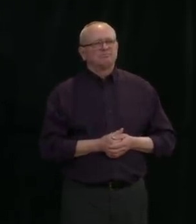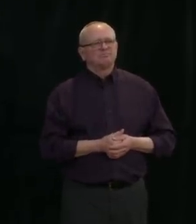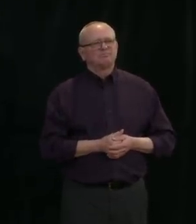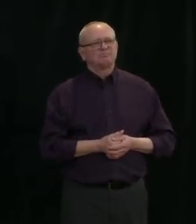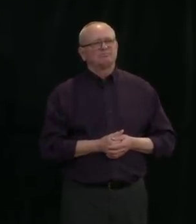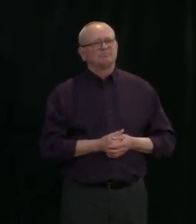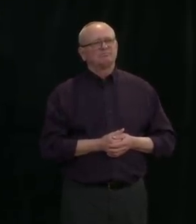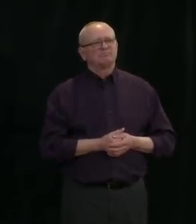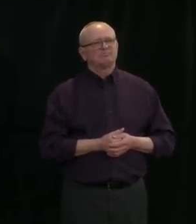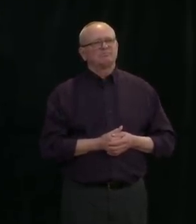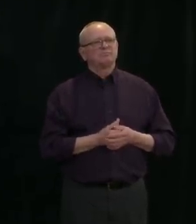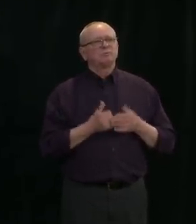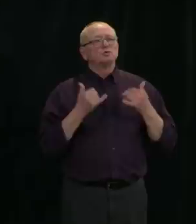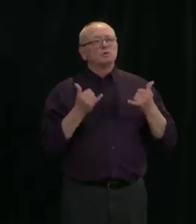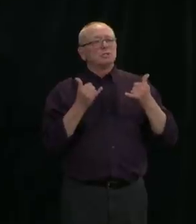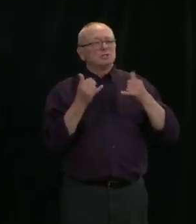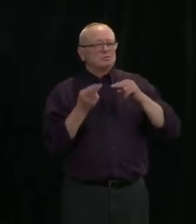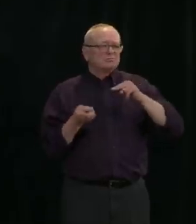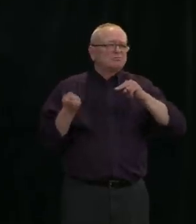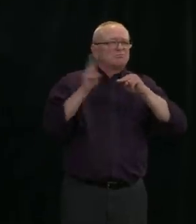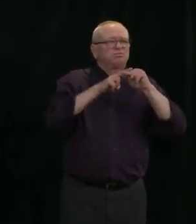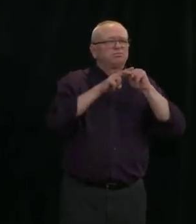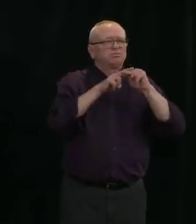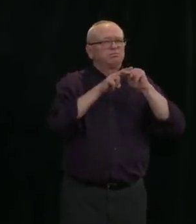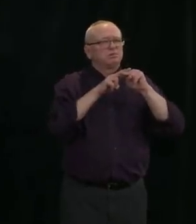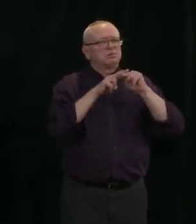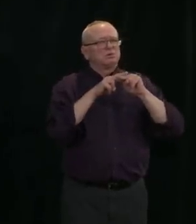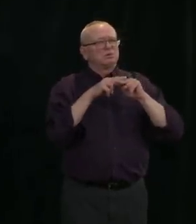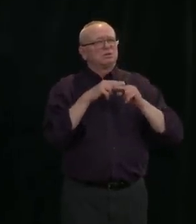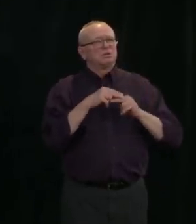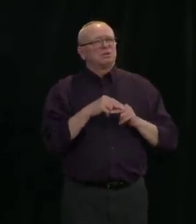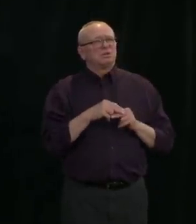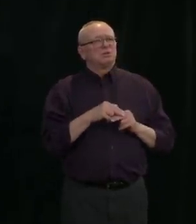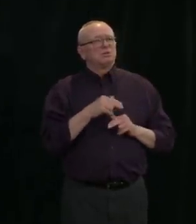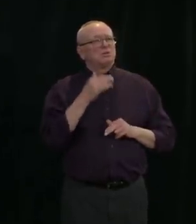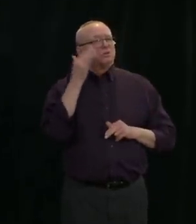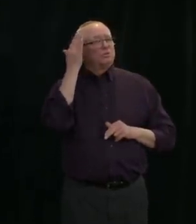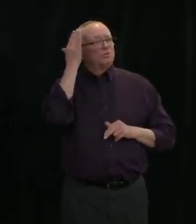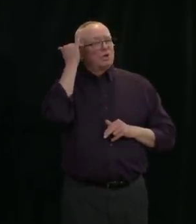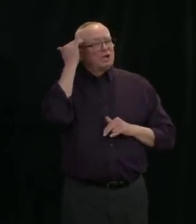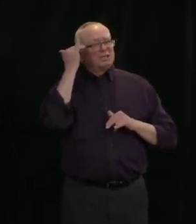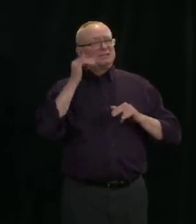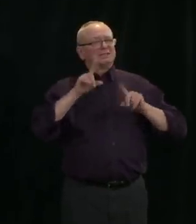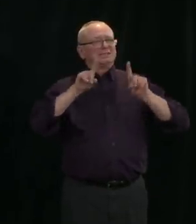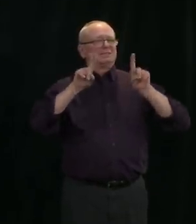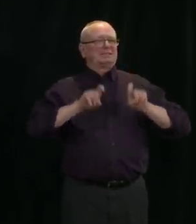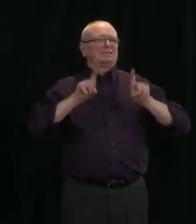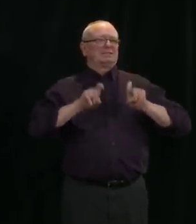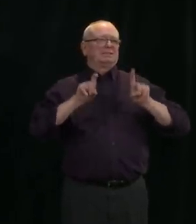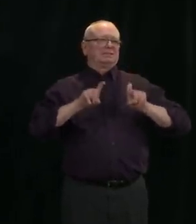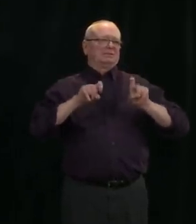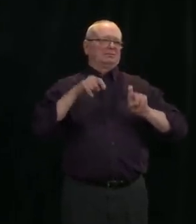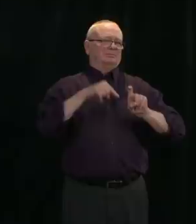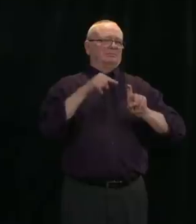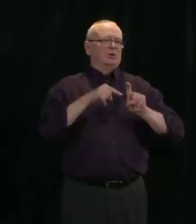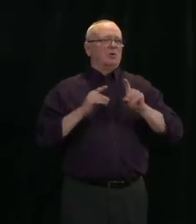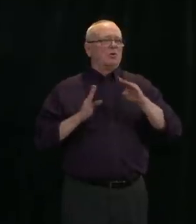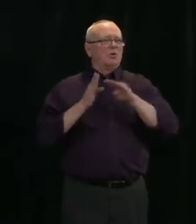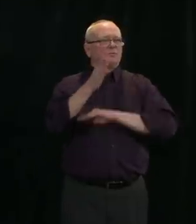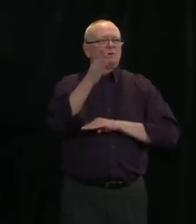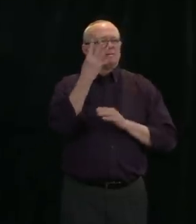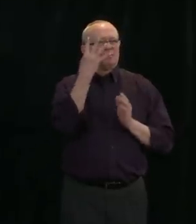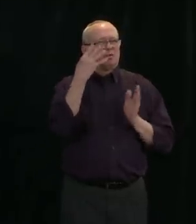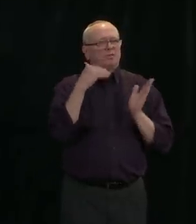is a big number, but it derives from one of our largest single-day total of test results, over 4,000 completed